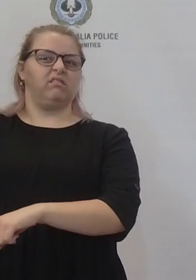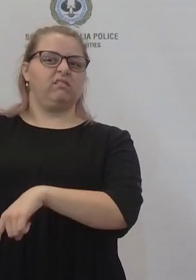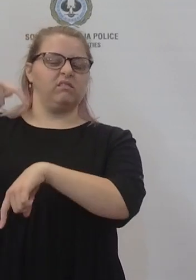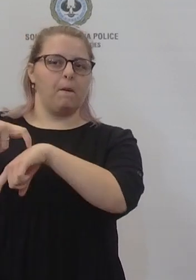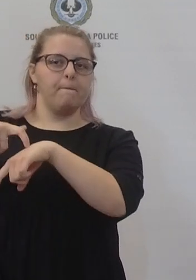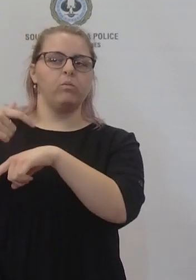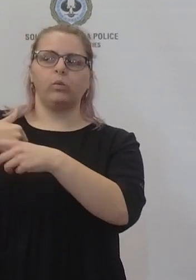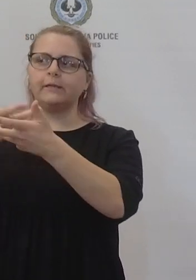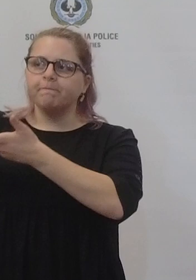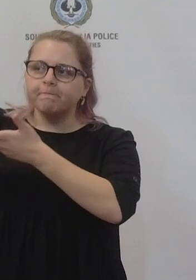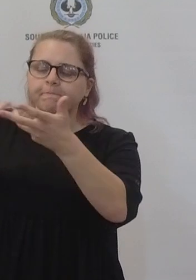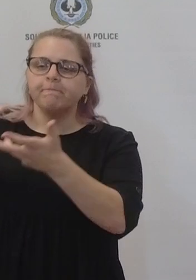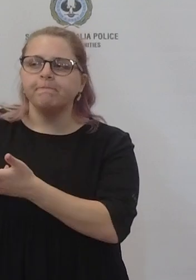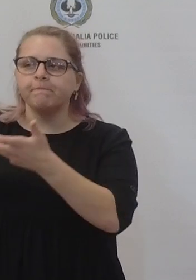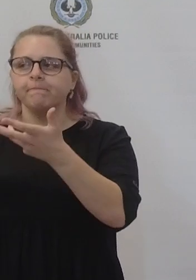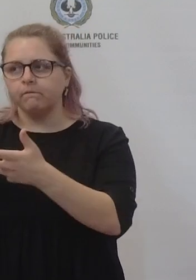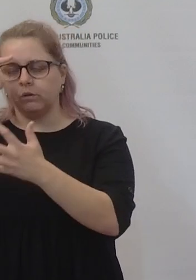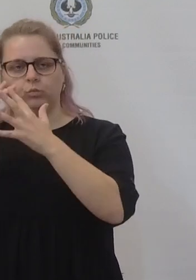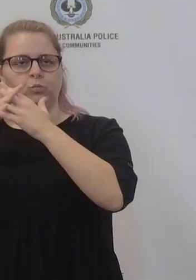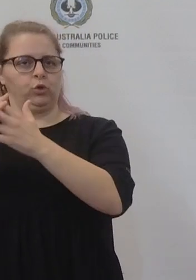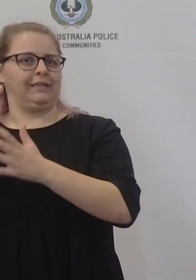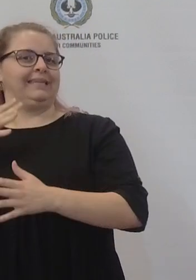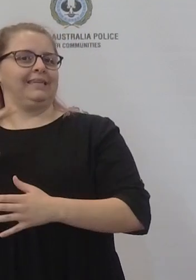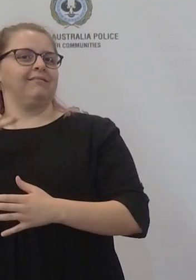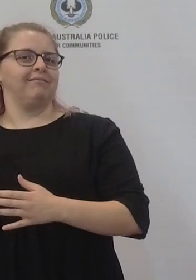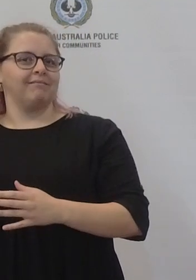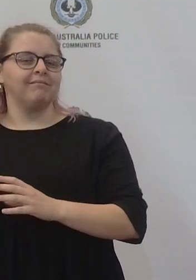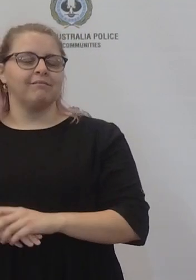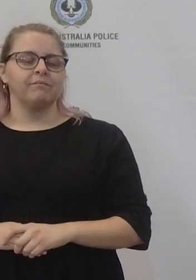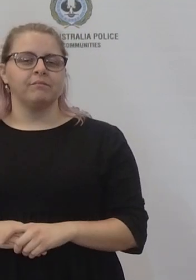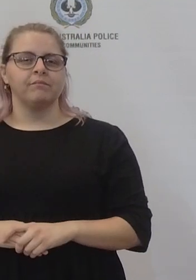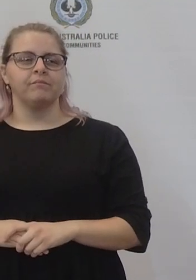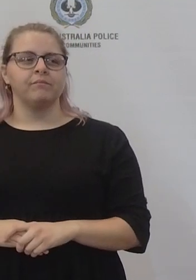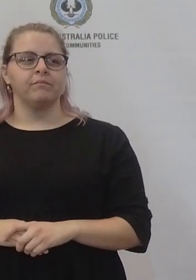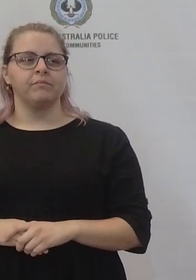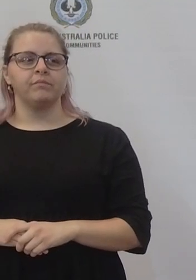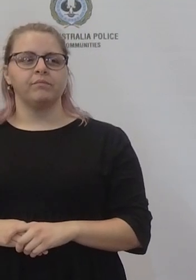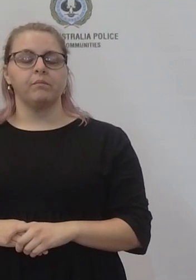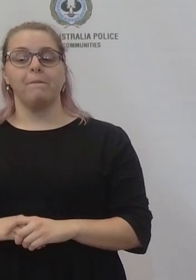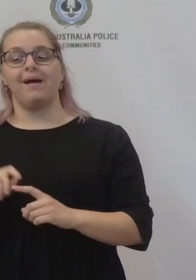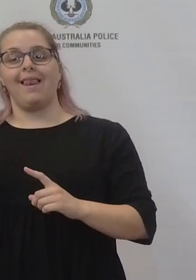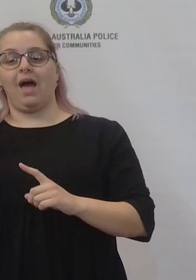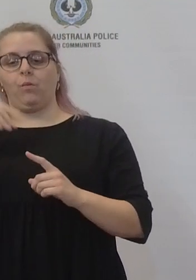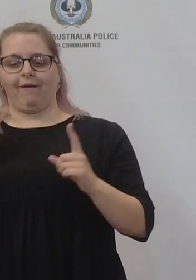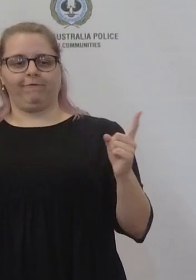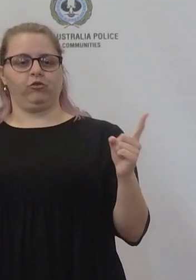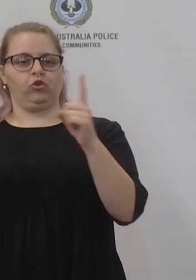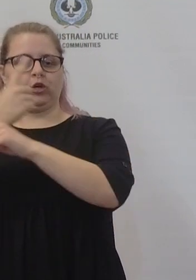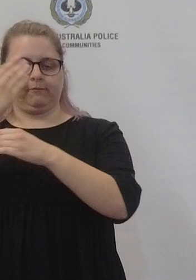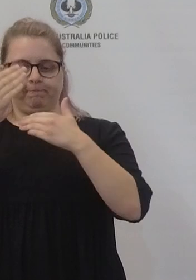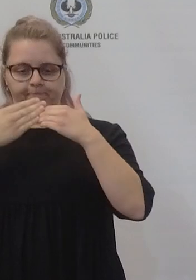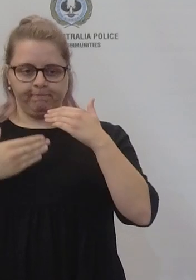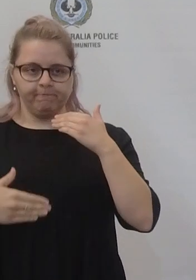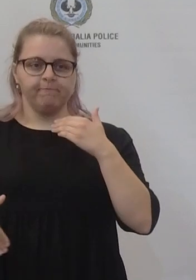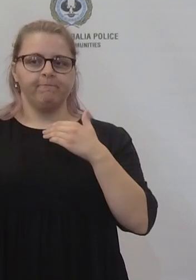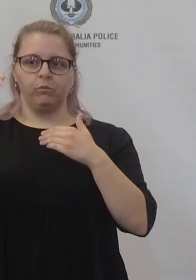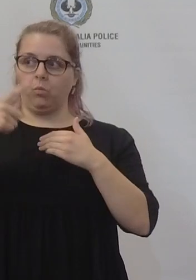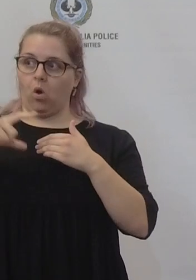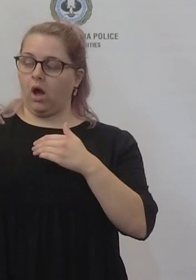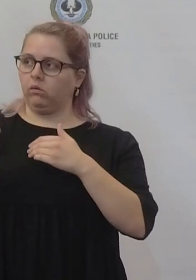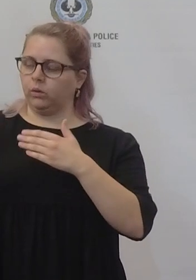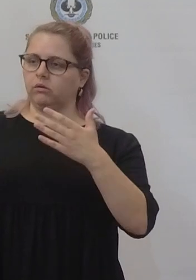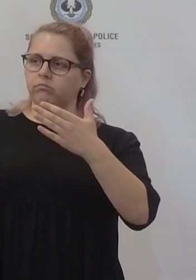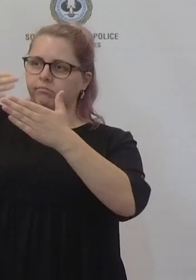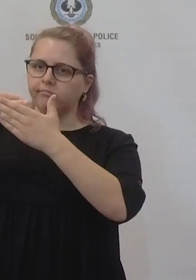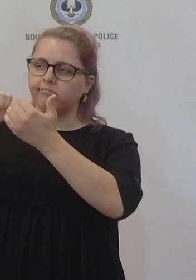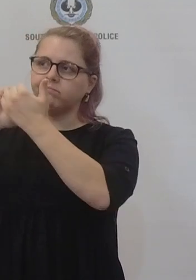them to review the requirement for their directions going forward as well and the changes today are a consequence of those consultations.